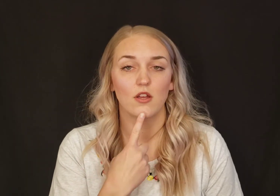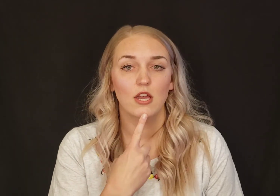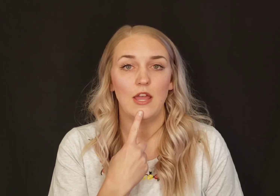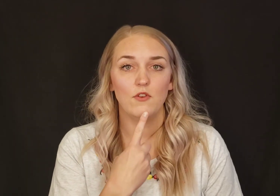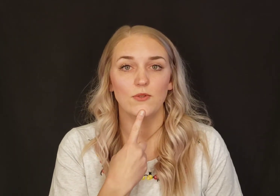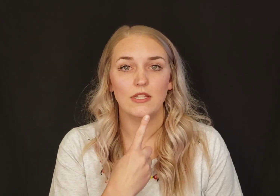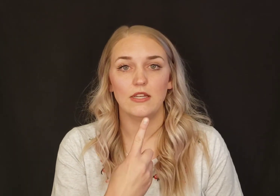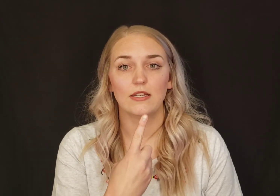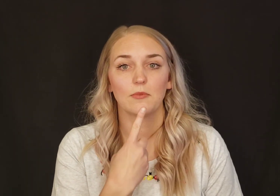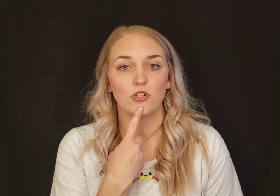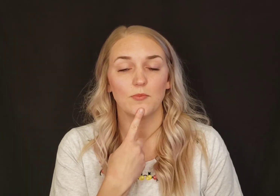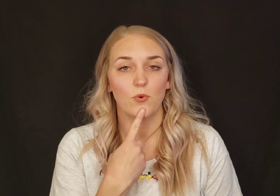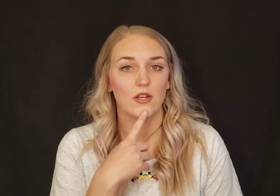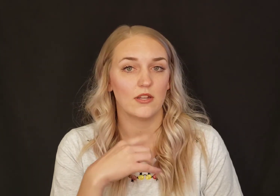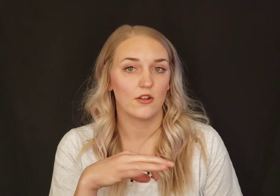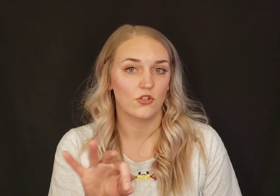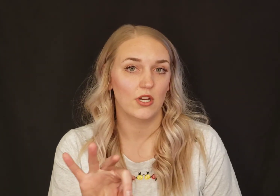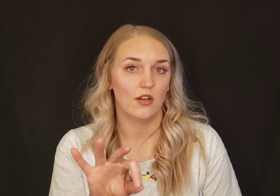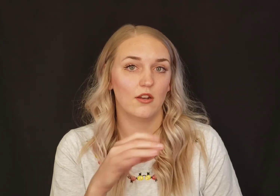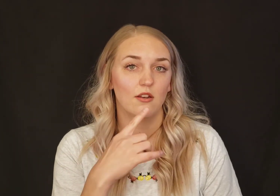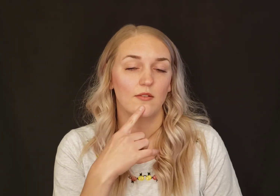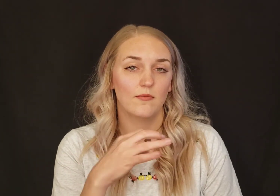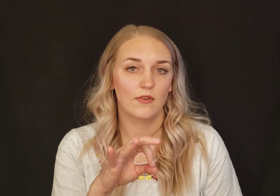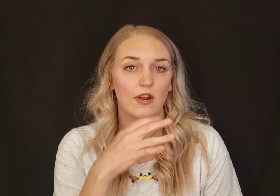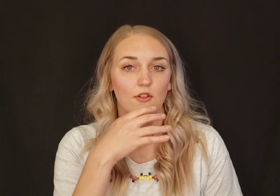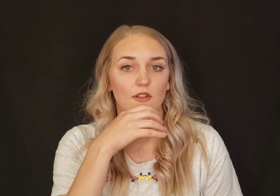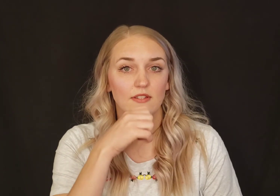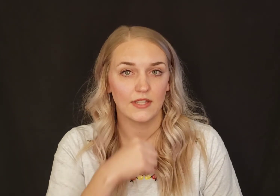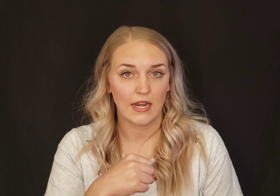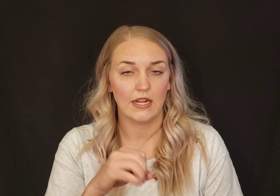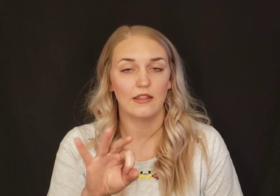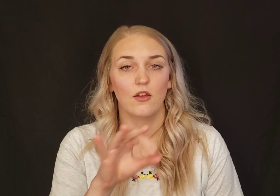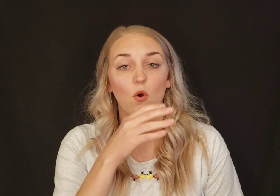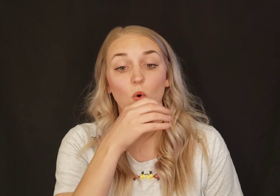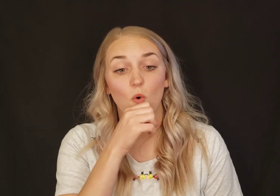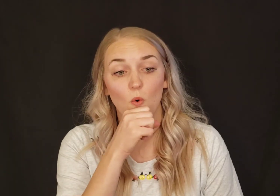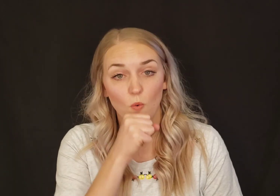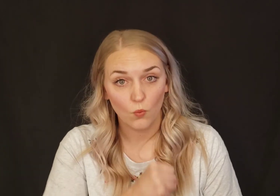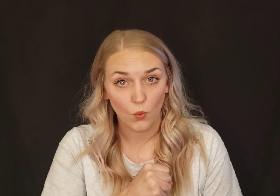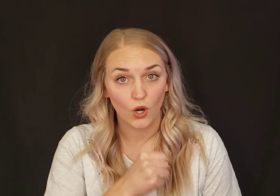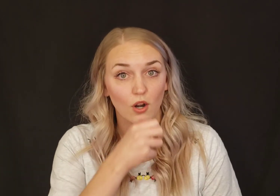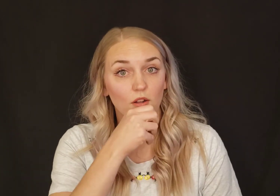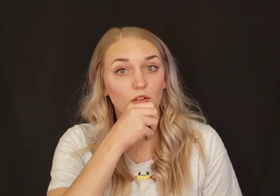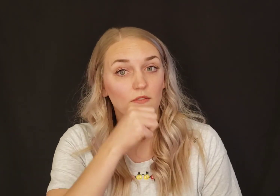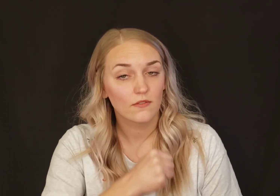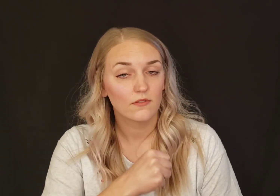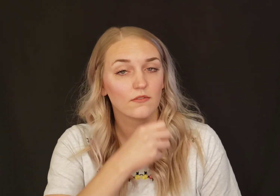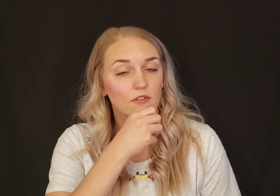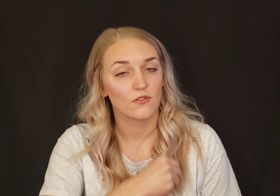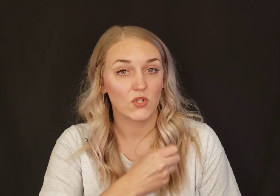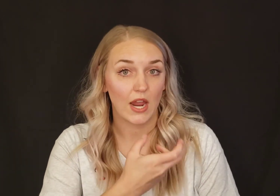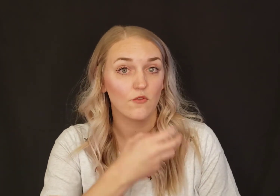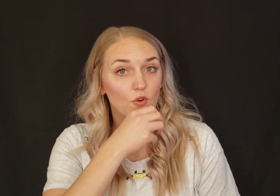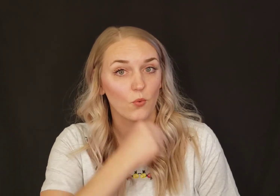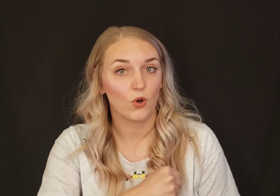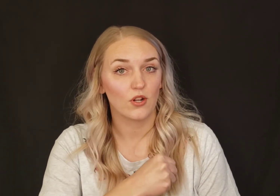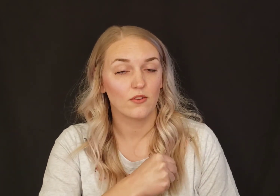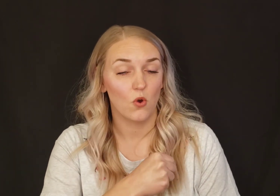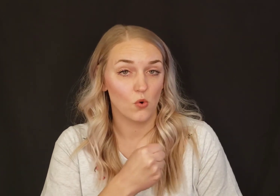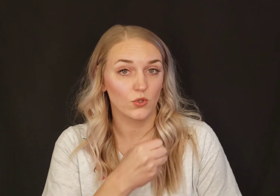If you see someone just point to their chin rather than signing the whole word. sign for the word old